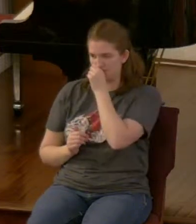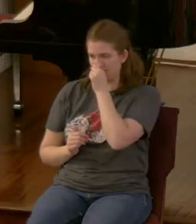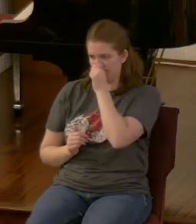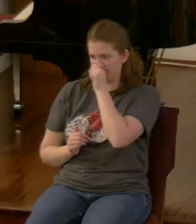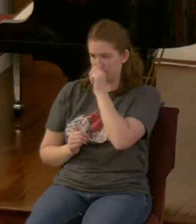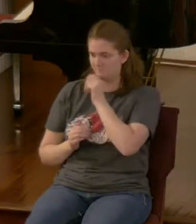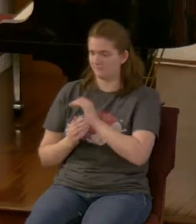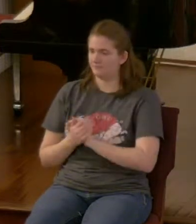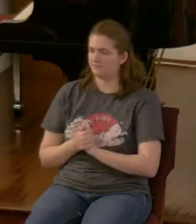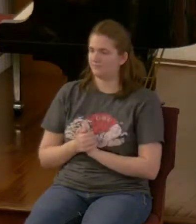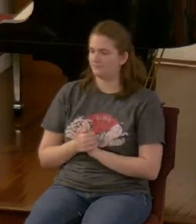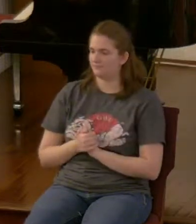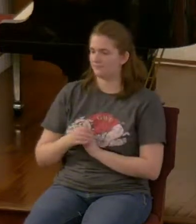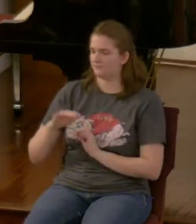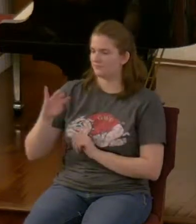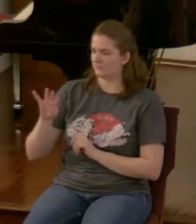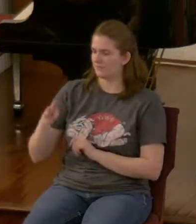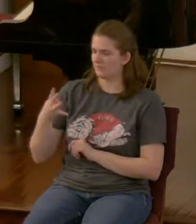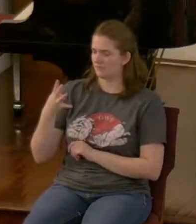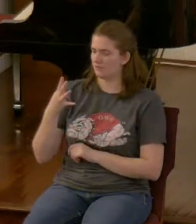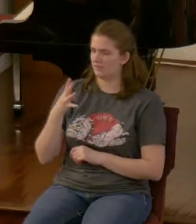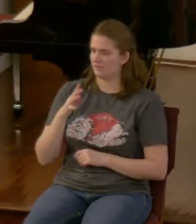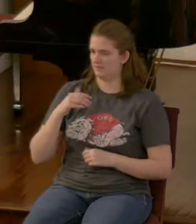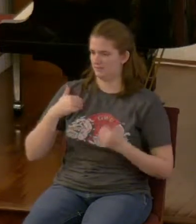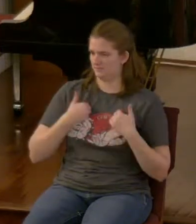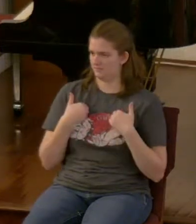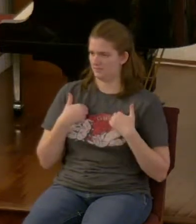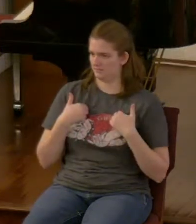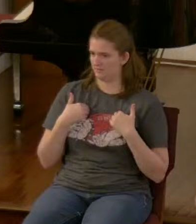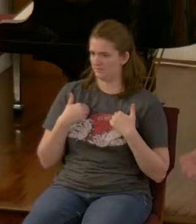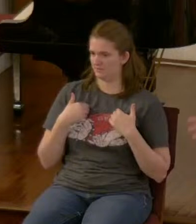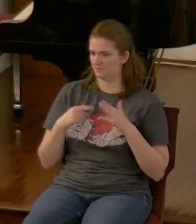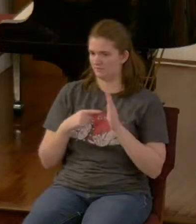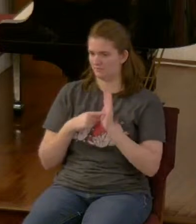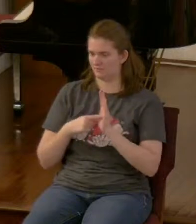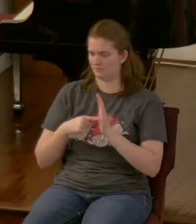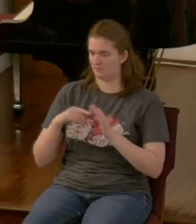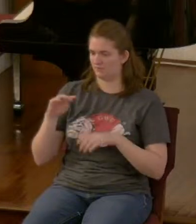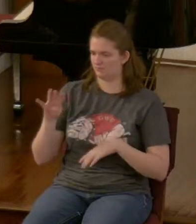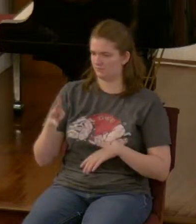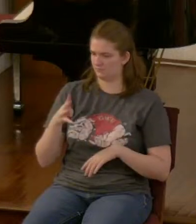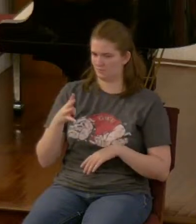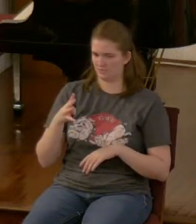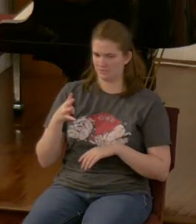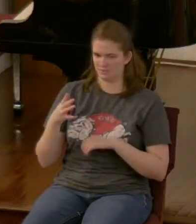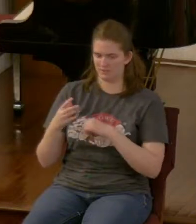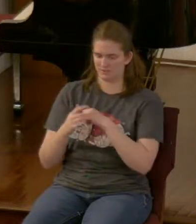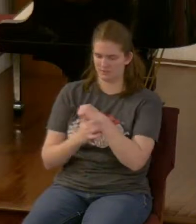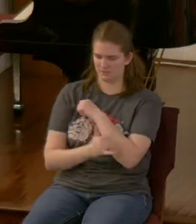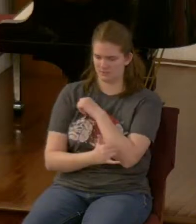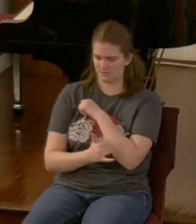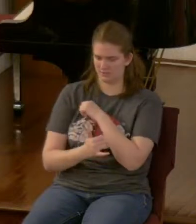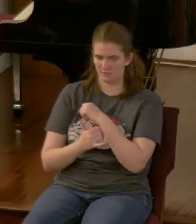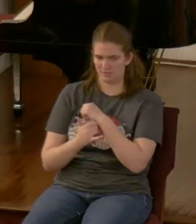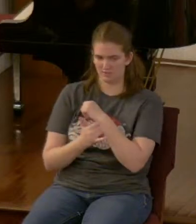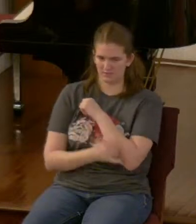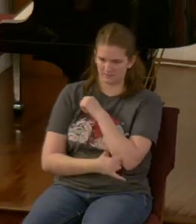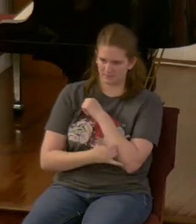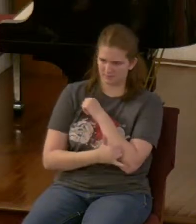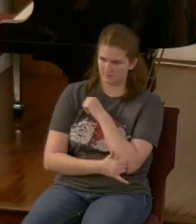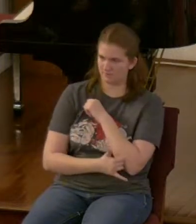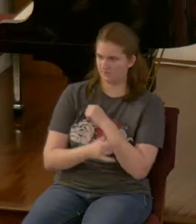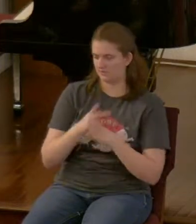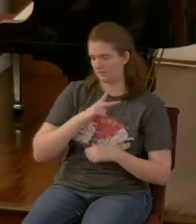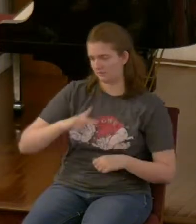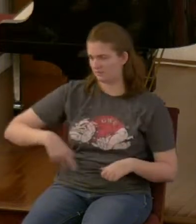the fourth beast will be a fourth kingdom the initial description of the four beasts fits with this well with the